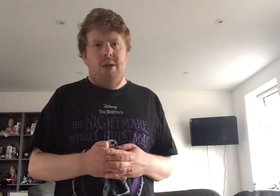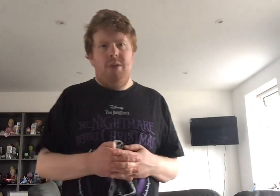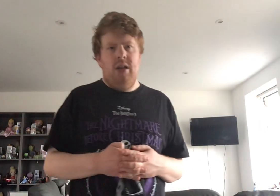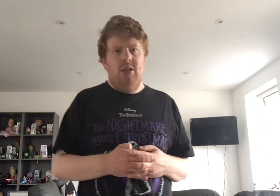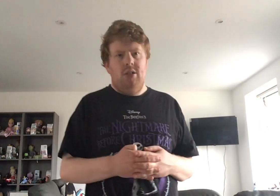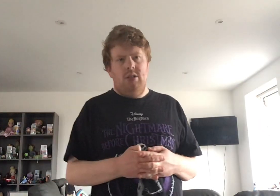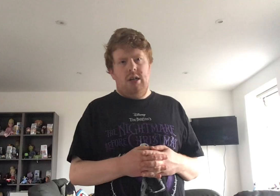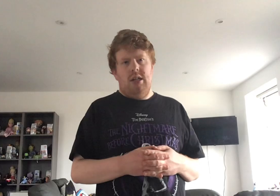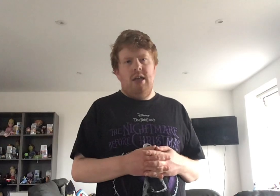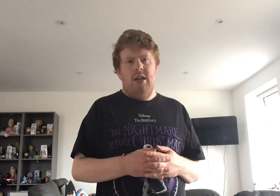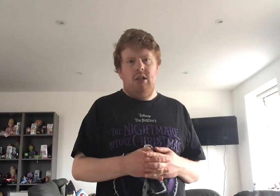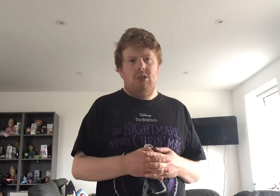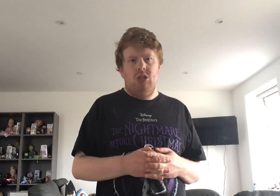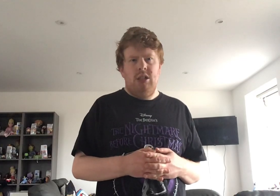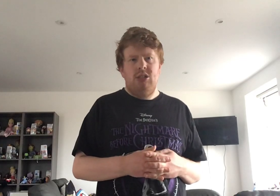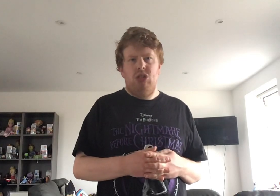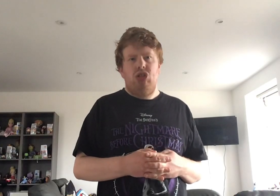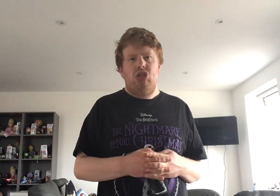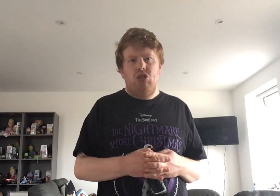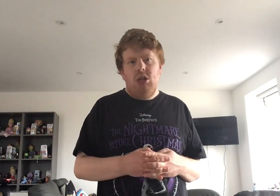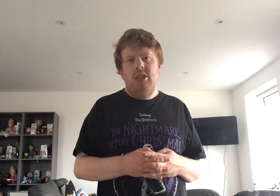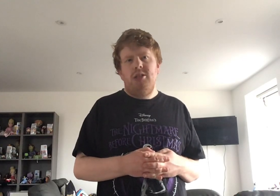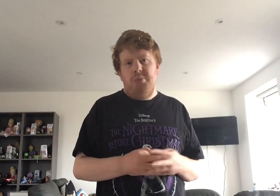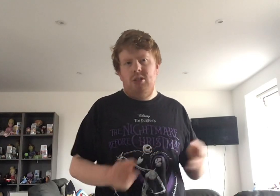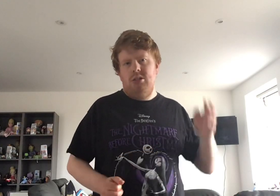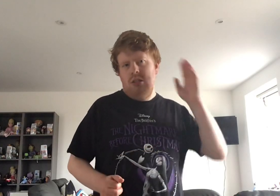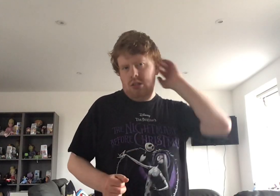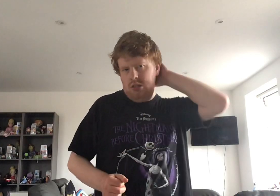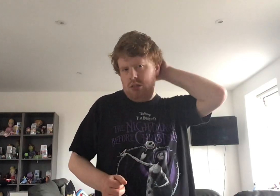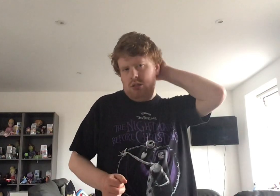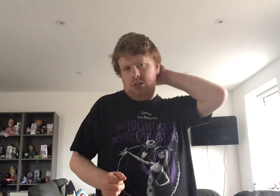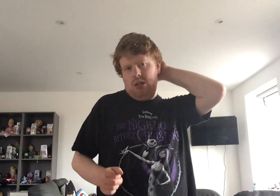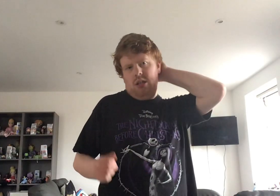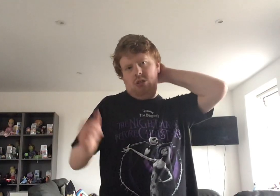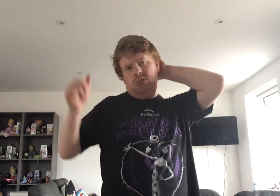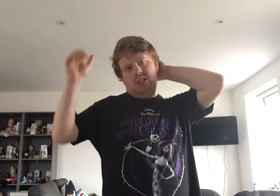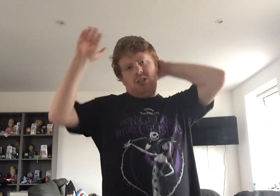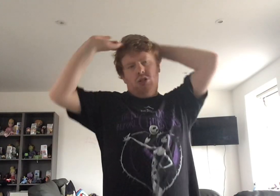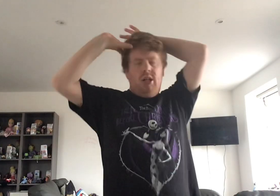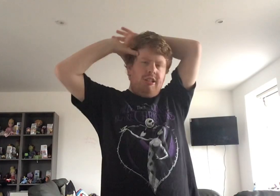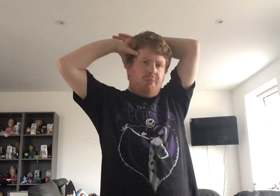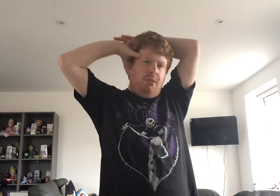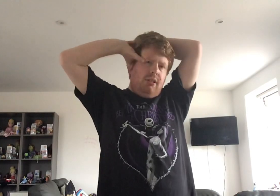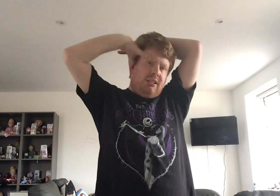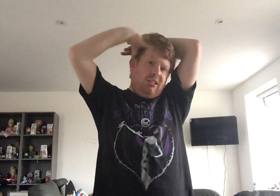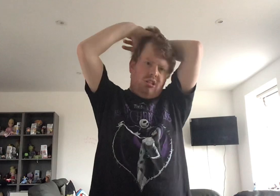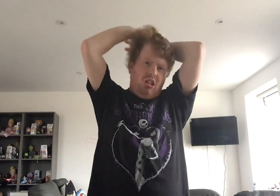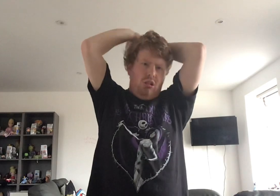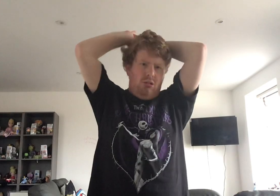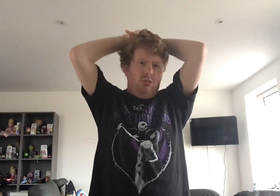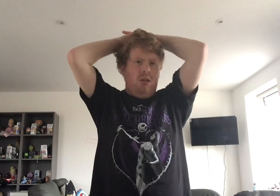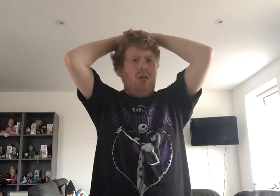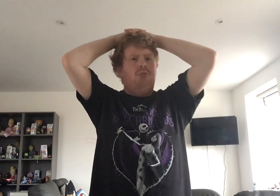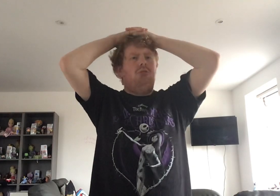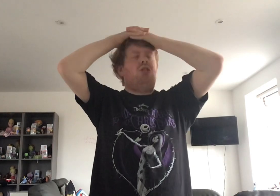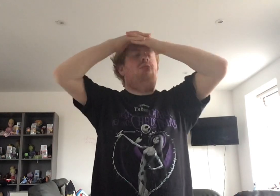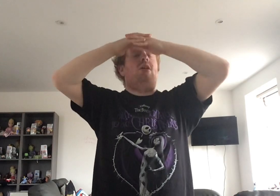and as such, Doodly's blood, he uses Doodly's blood to regenerate